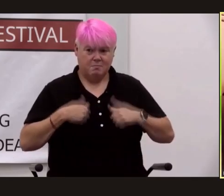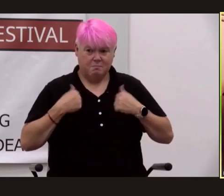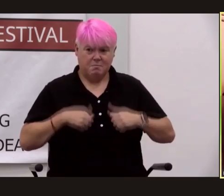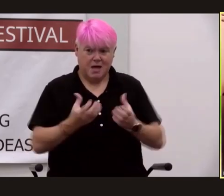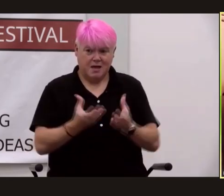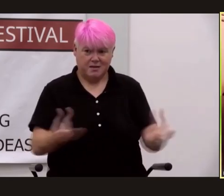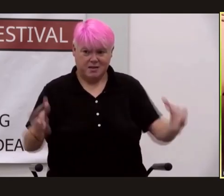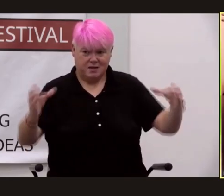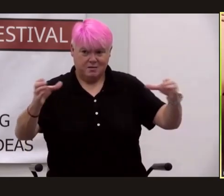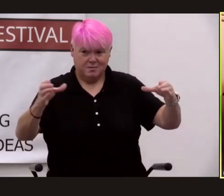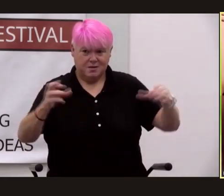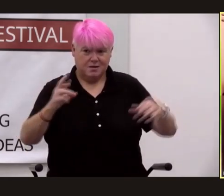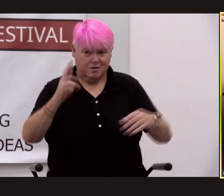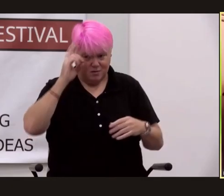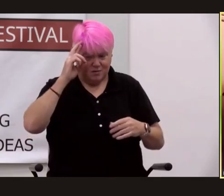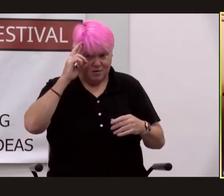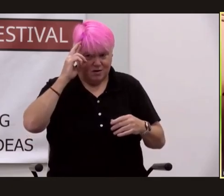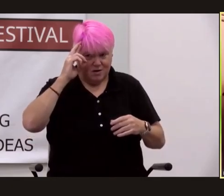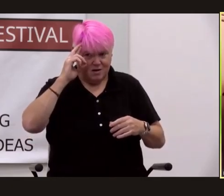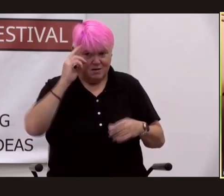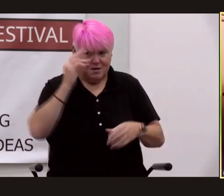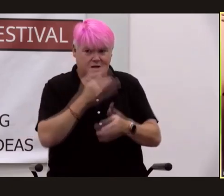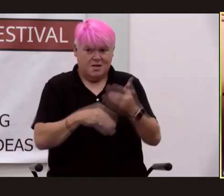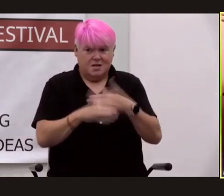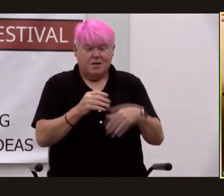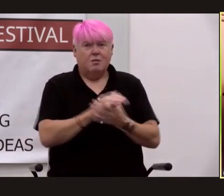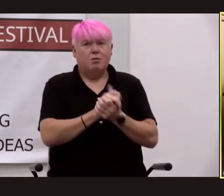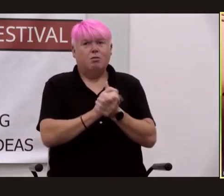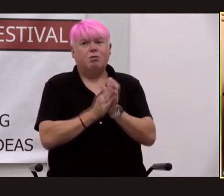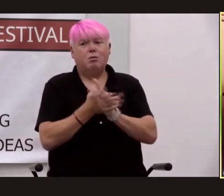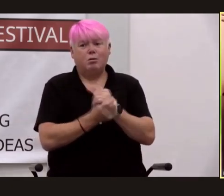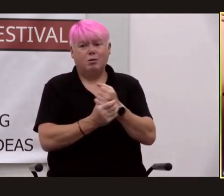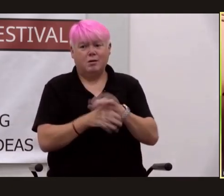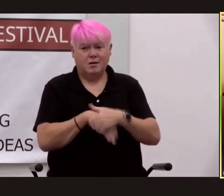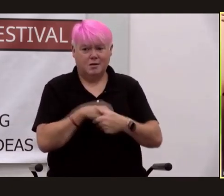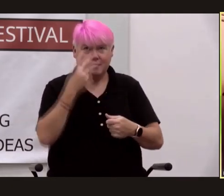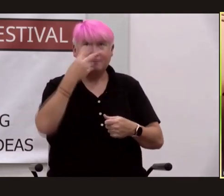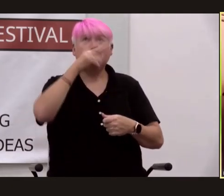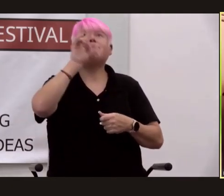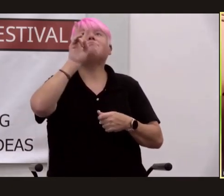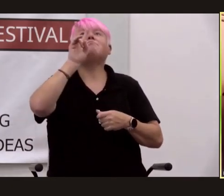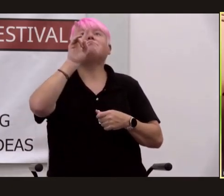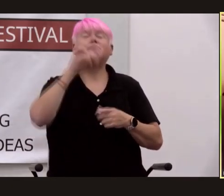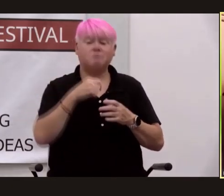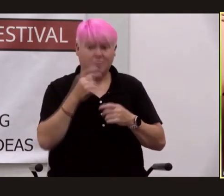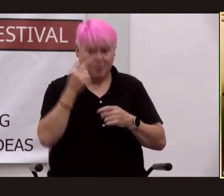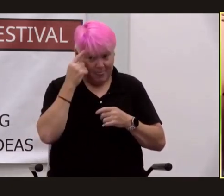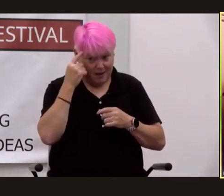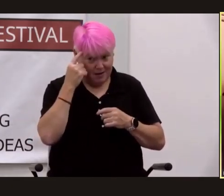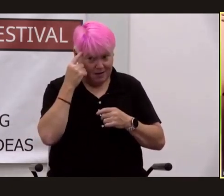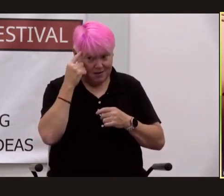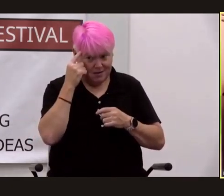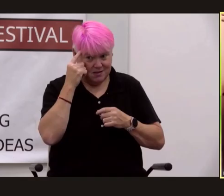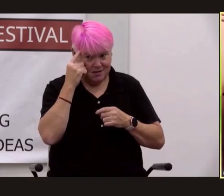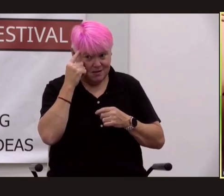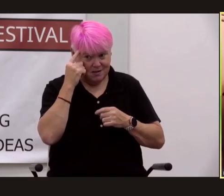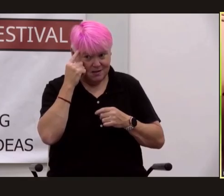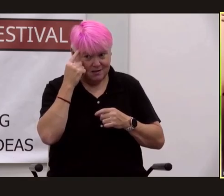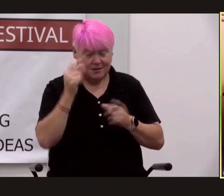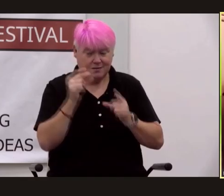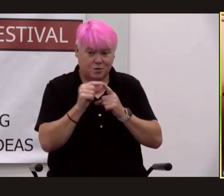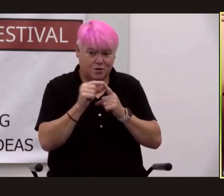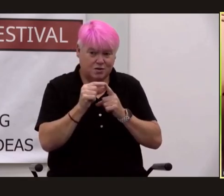robert exhaled smoke and watched it rise toward the ceiling thoughts some inchoate some in words